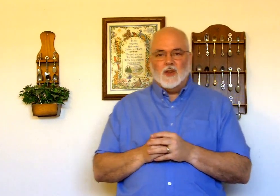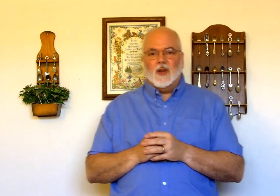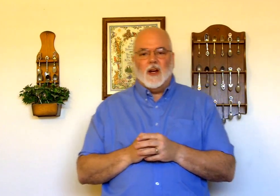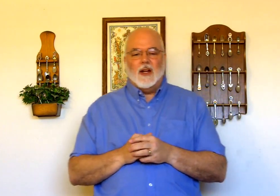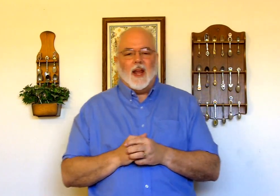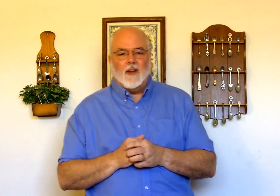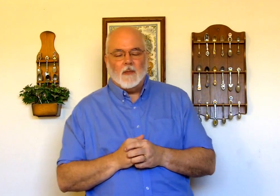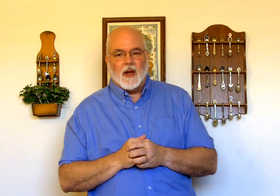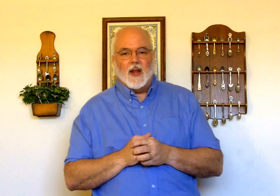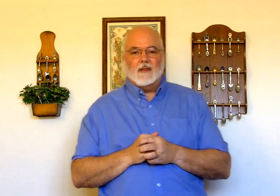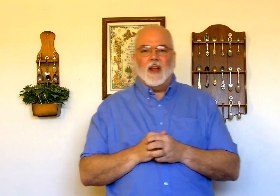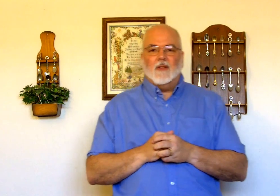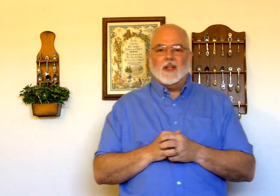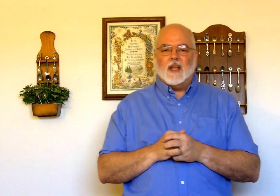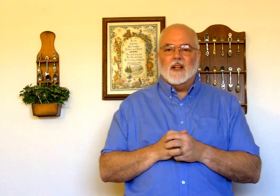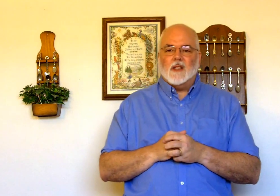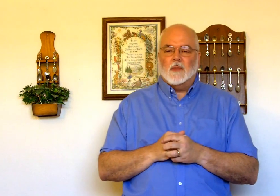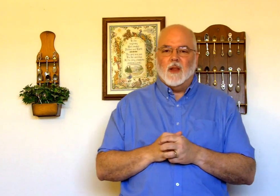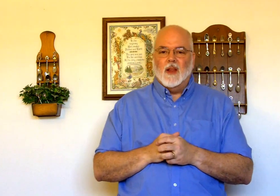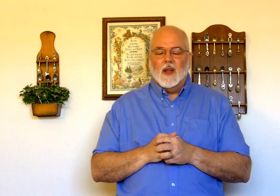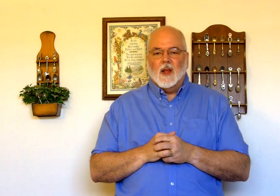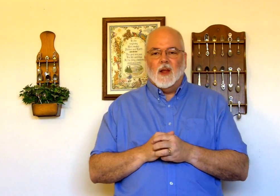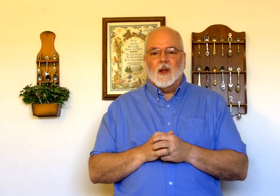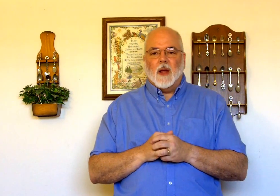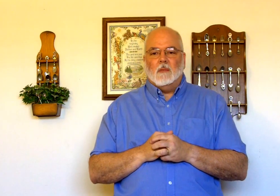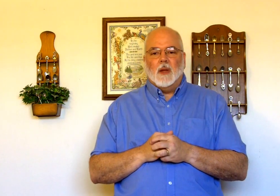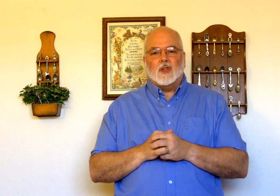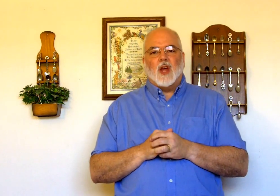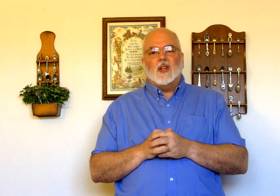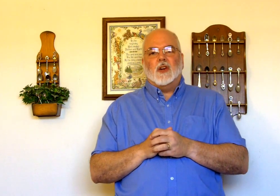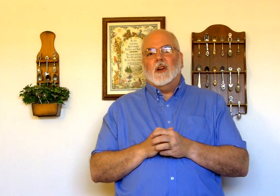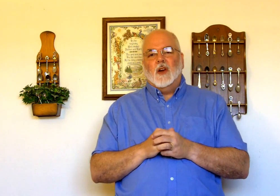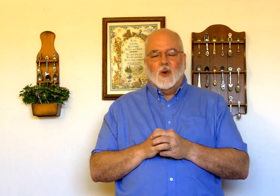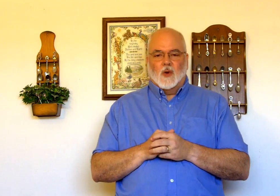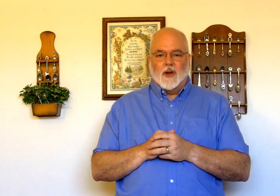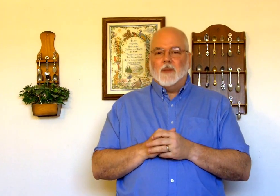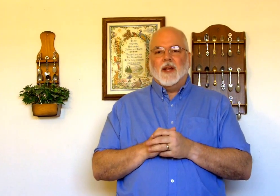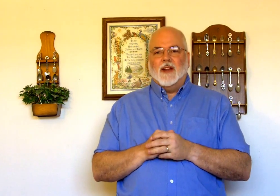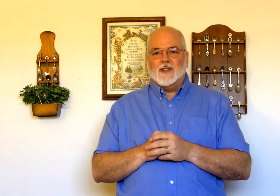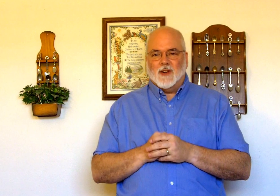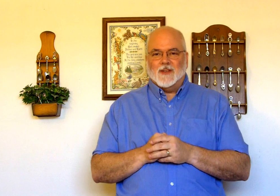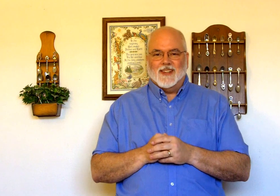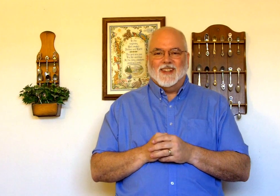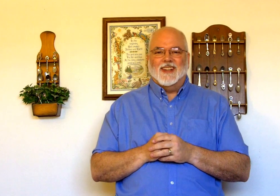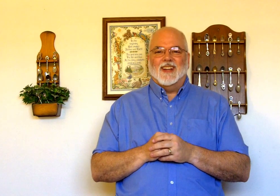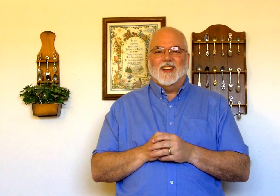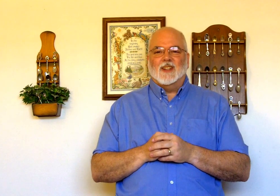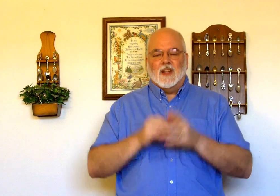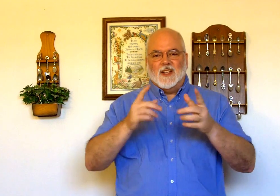year I didn't have anybody having to sign something about Beltshazzar or Nebuchadnezzar so consider